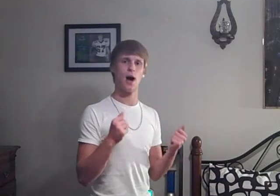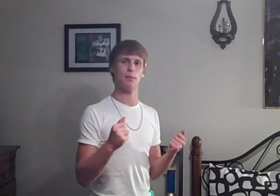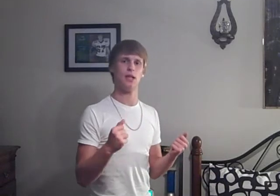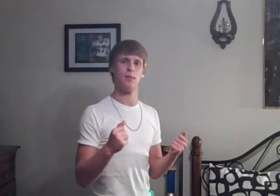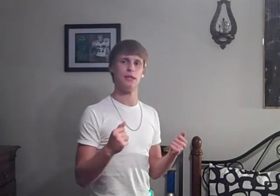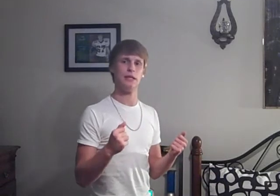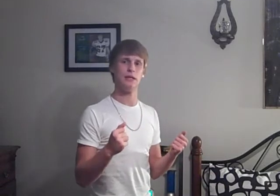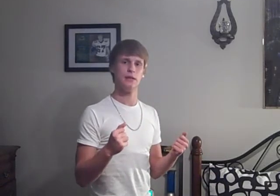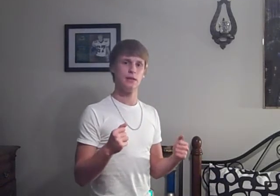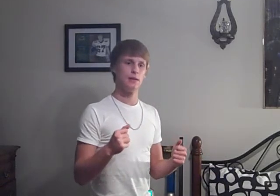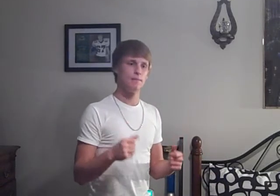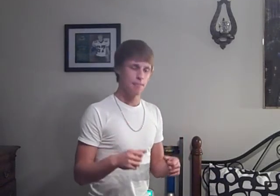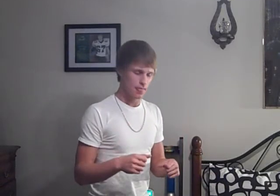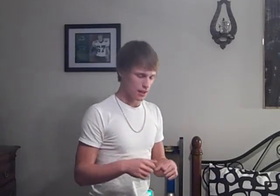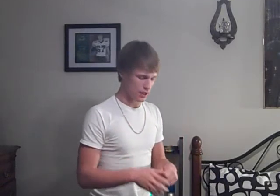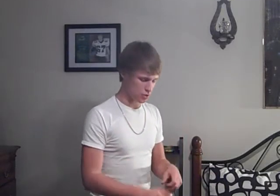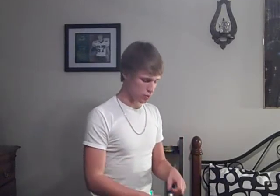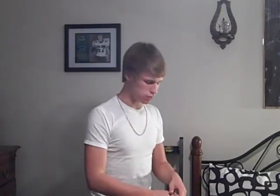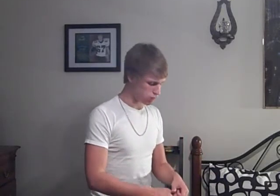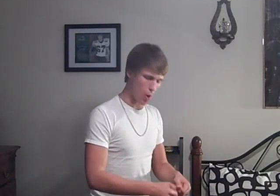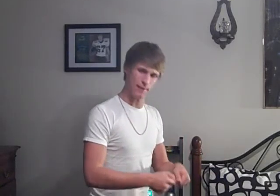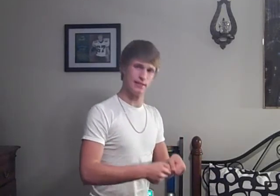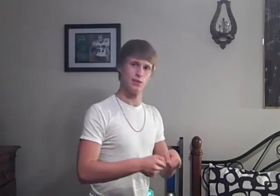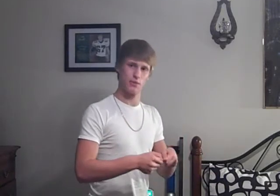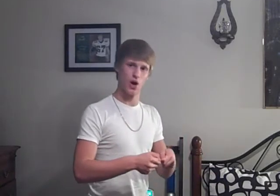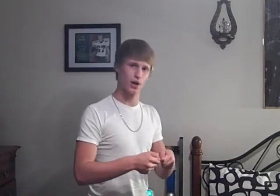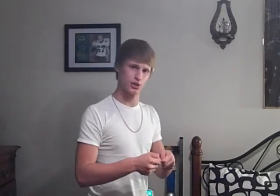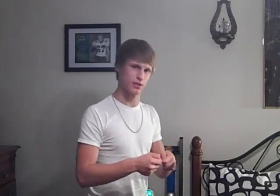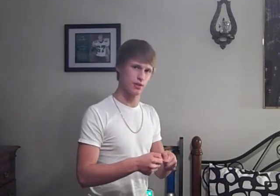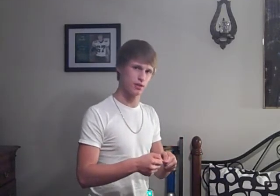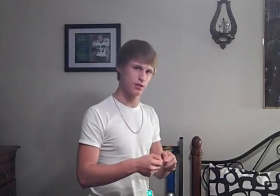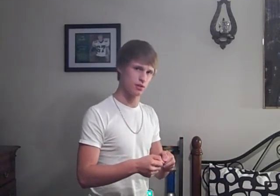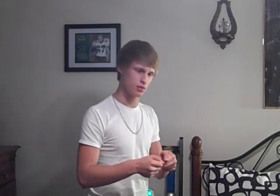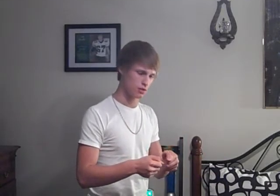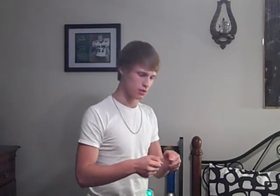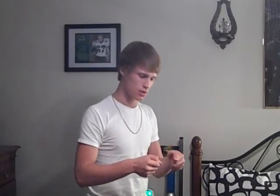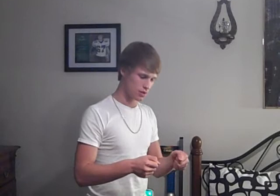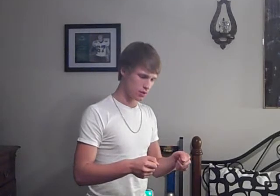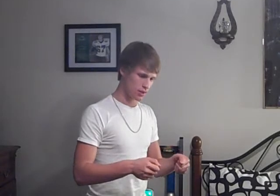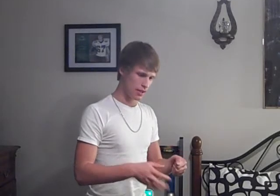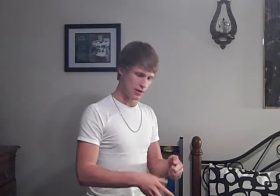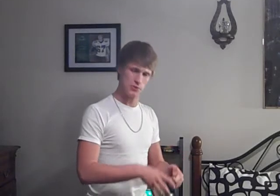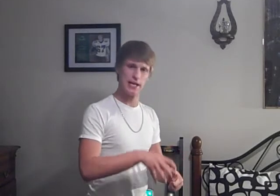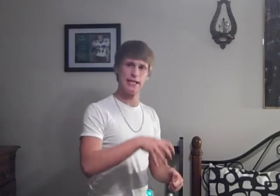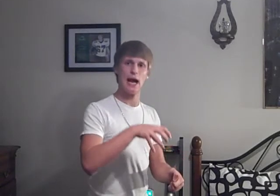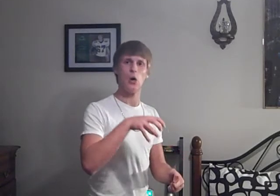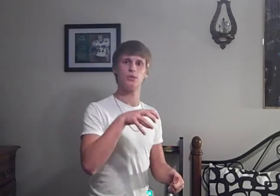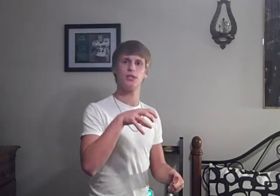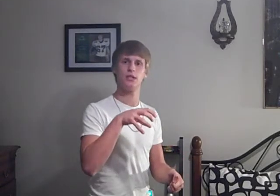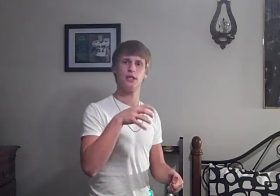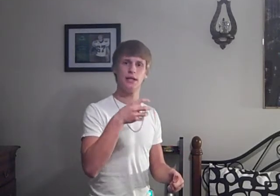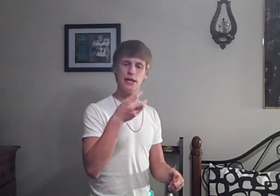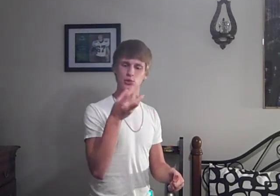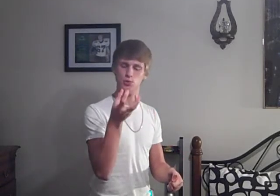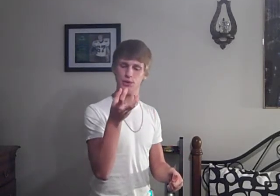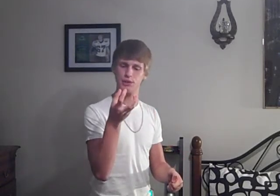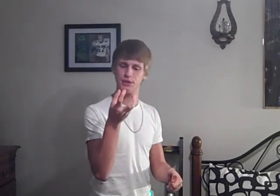Hobby Lobby And you Open it with caution You take it out And you look